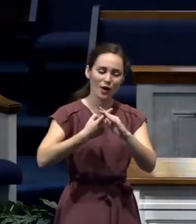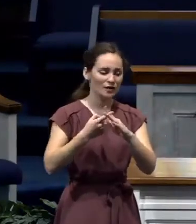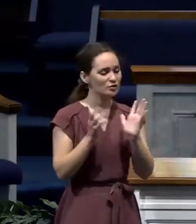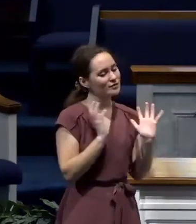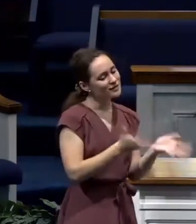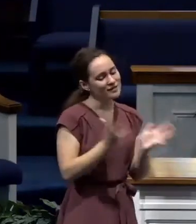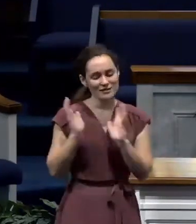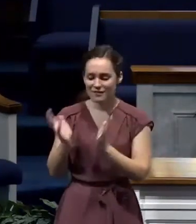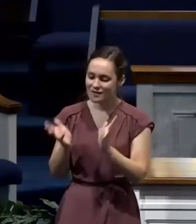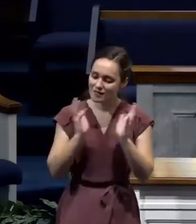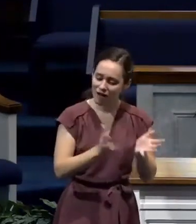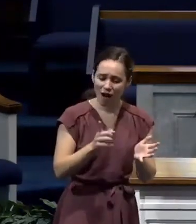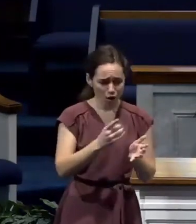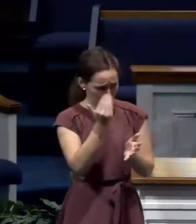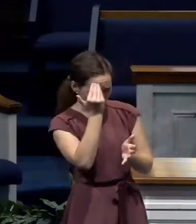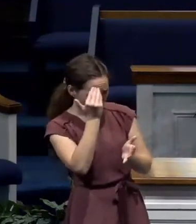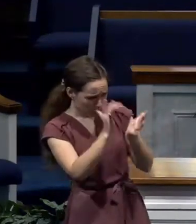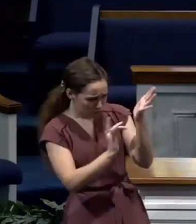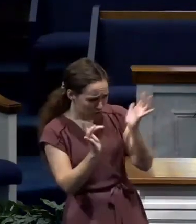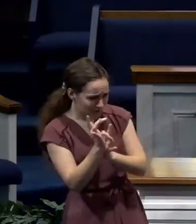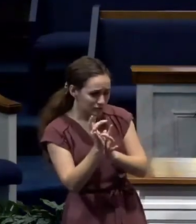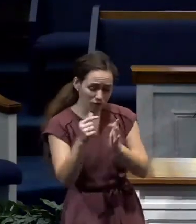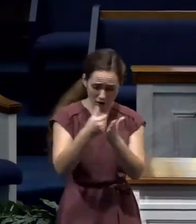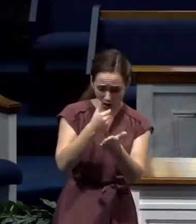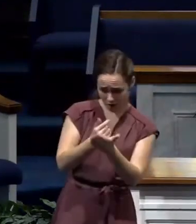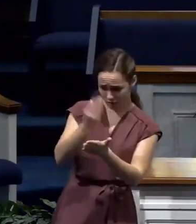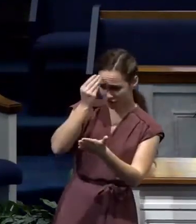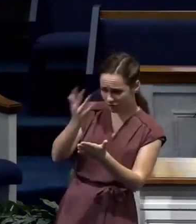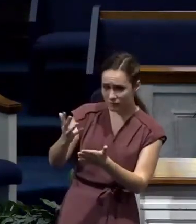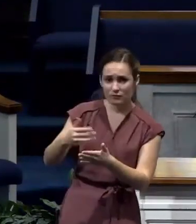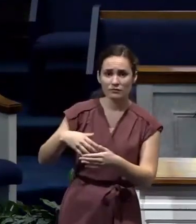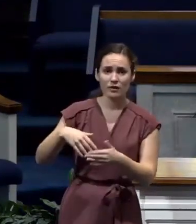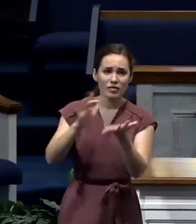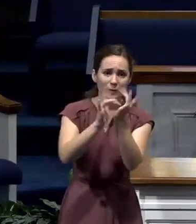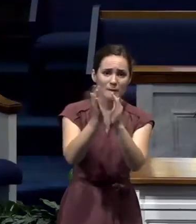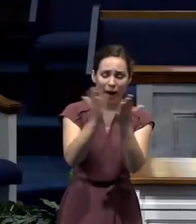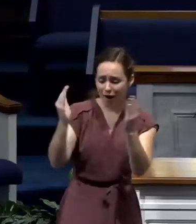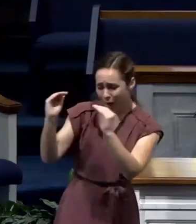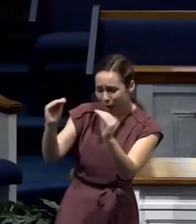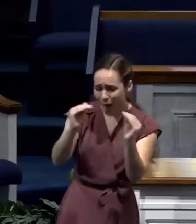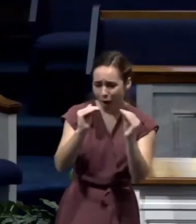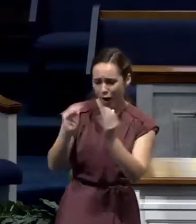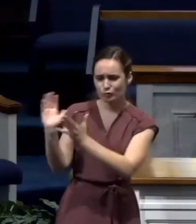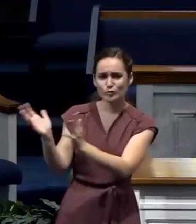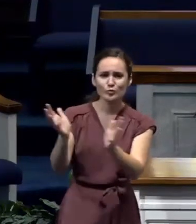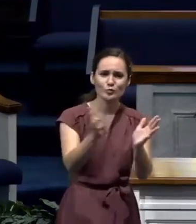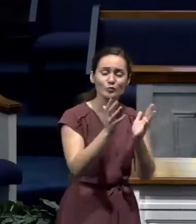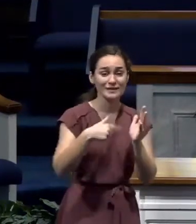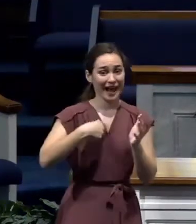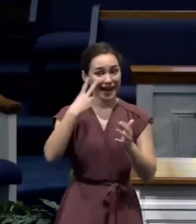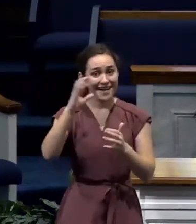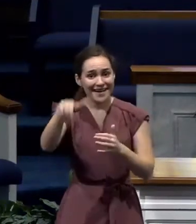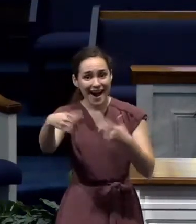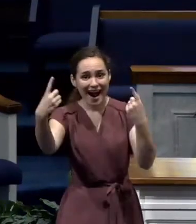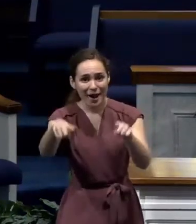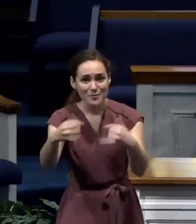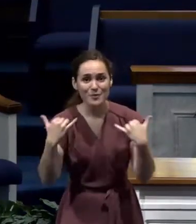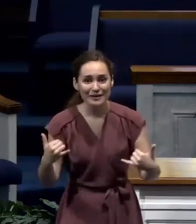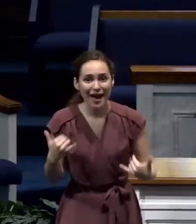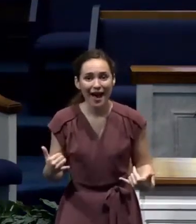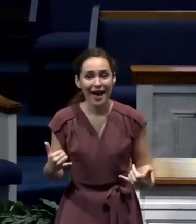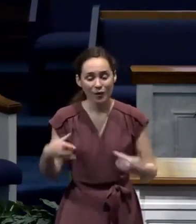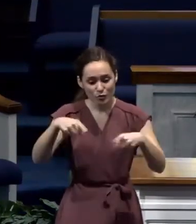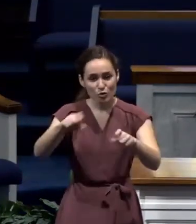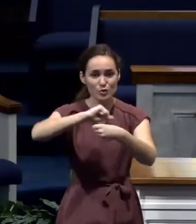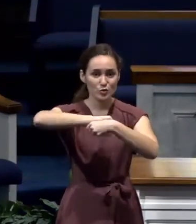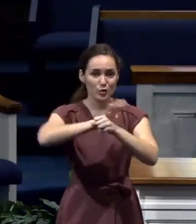about the gospel. They were beginning to speak the word of God. You know, I see that going on during this coronavirus. I see people talking